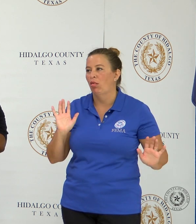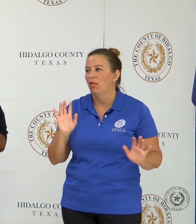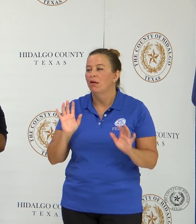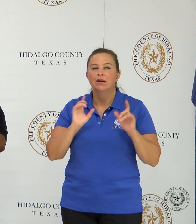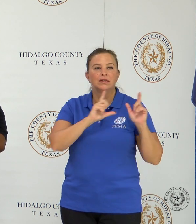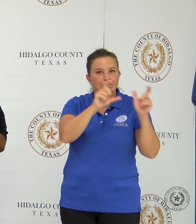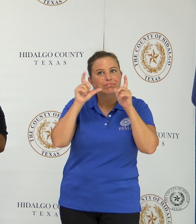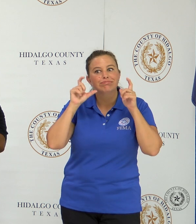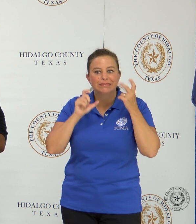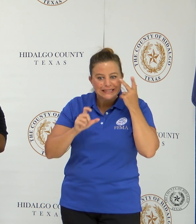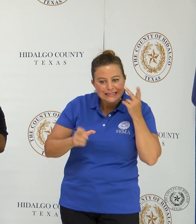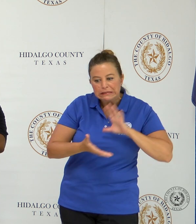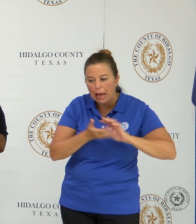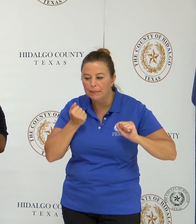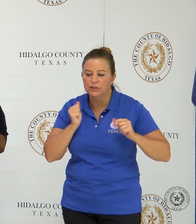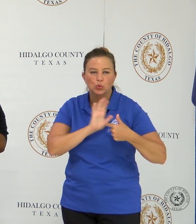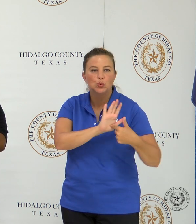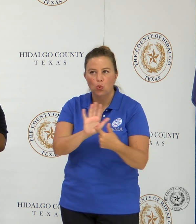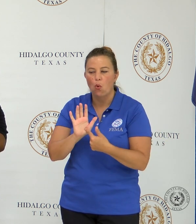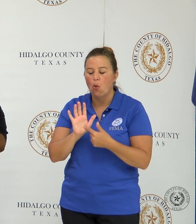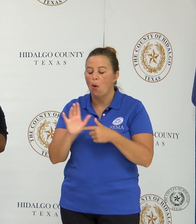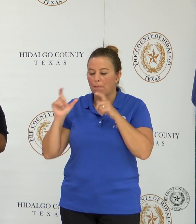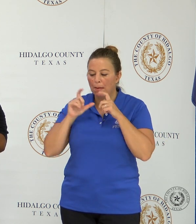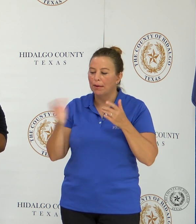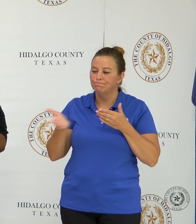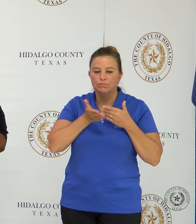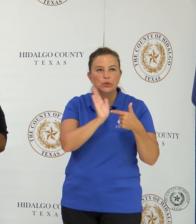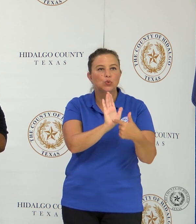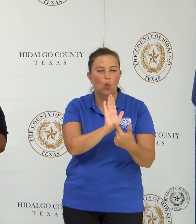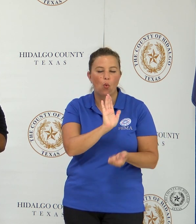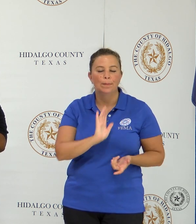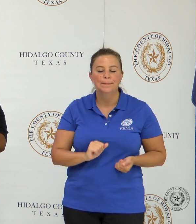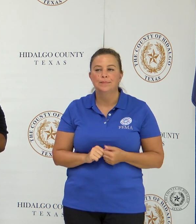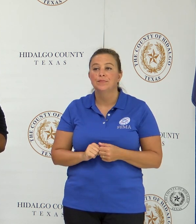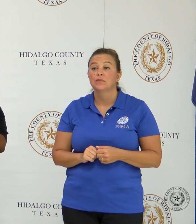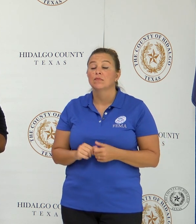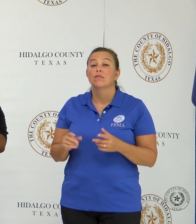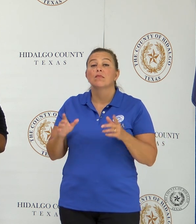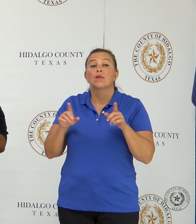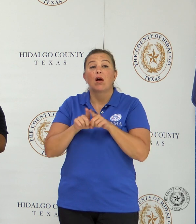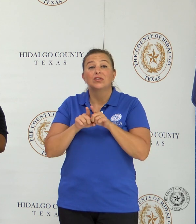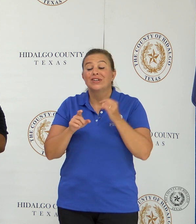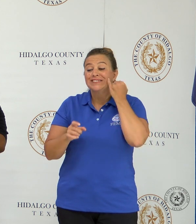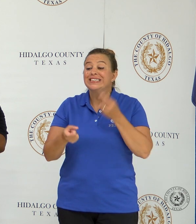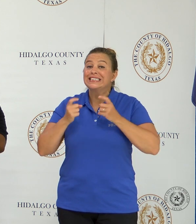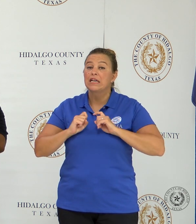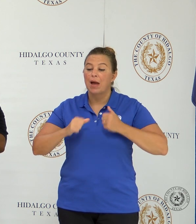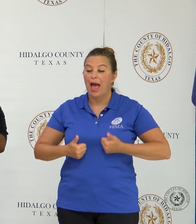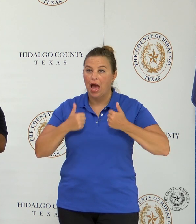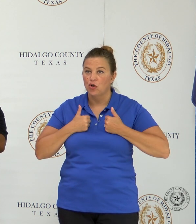can get some pictures about the damage and the extent, get those pictures in and bring them with you when you come in. Besides that, if you can give us the address.